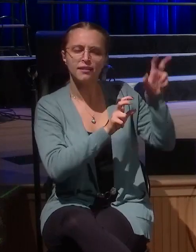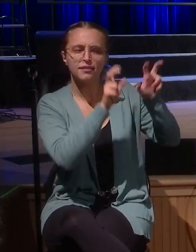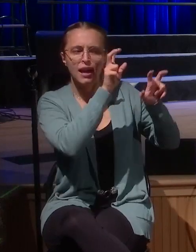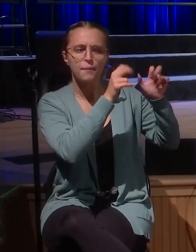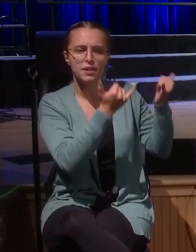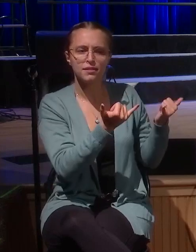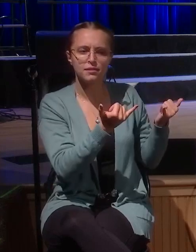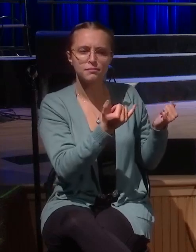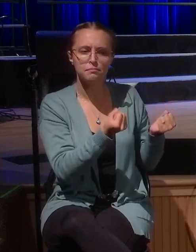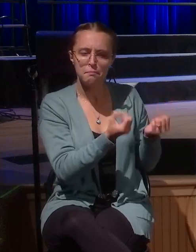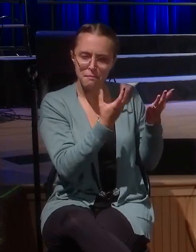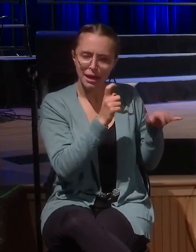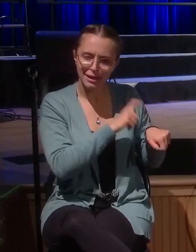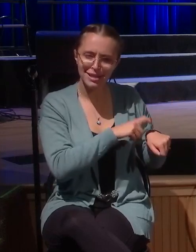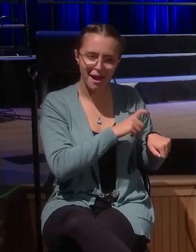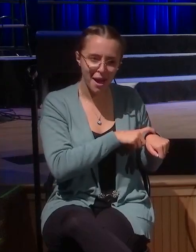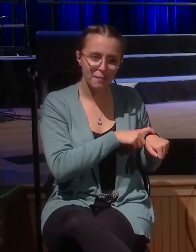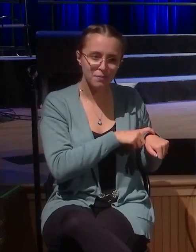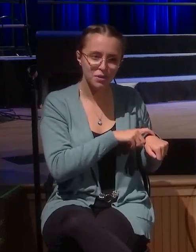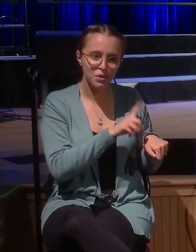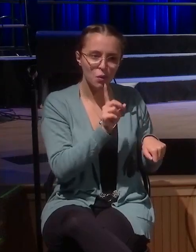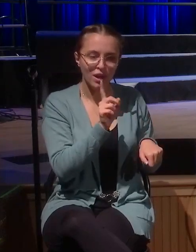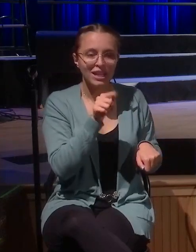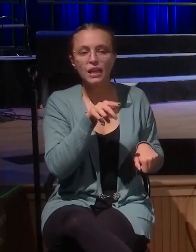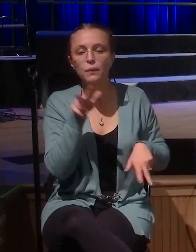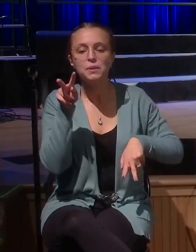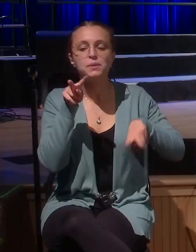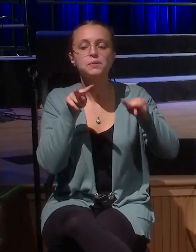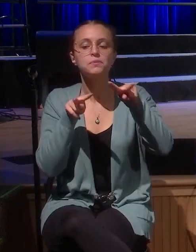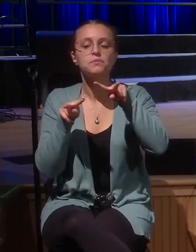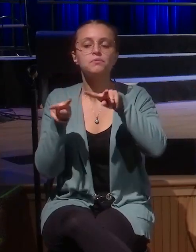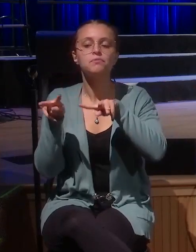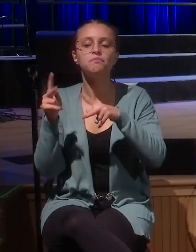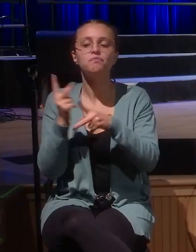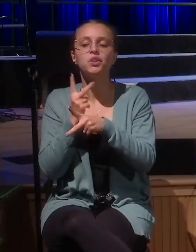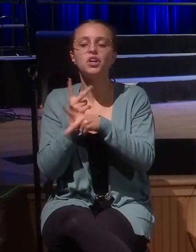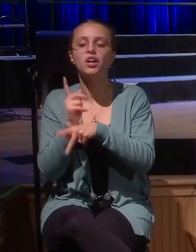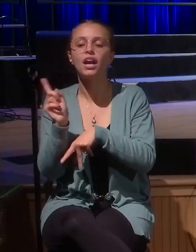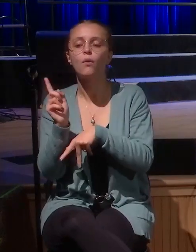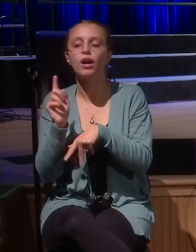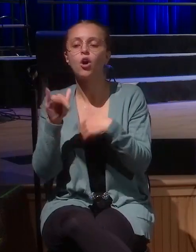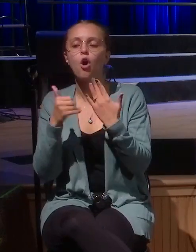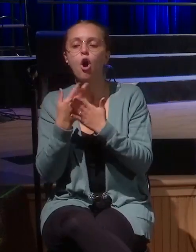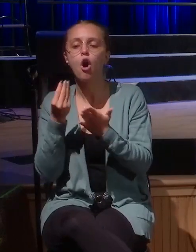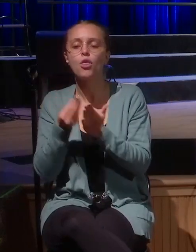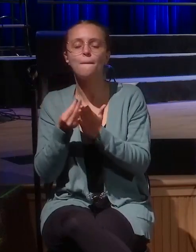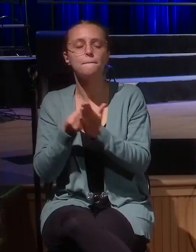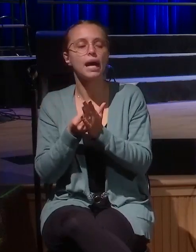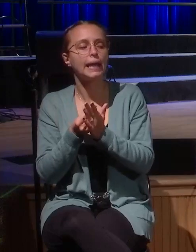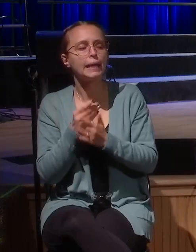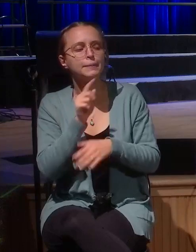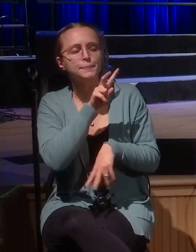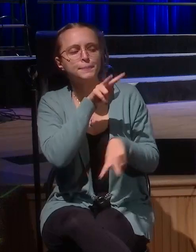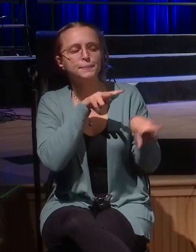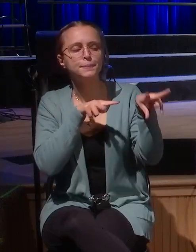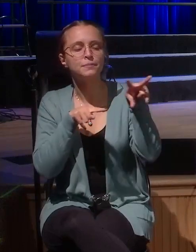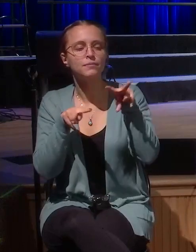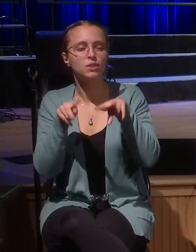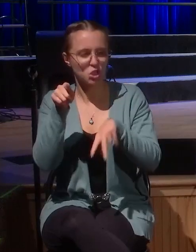deals and looked for money changing hands and found out where all the money was that he could tax everyone that was coming through and he was kind of surveying